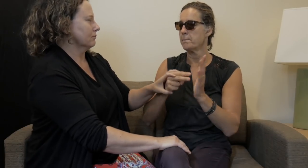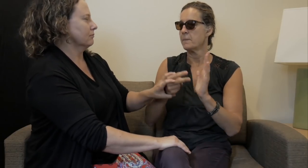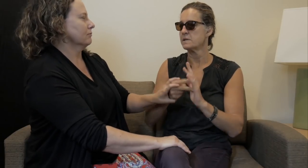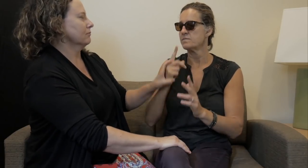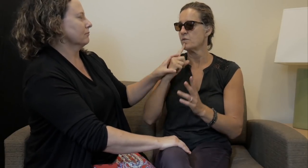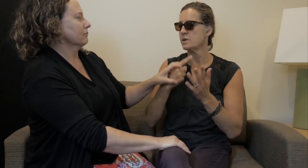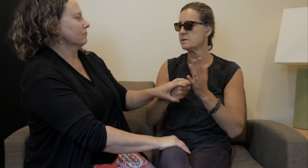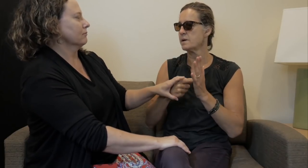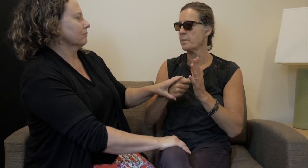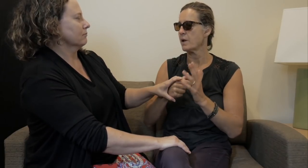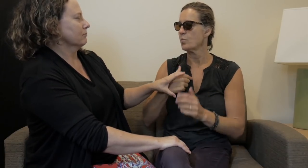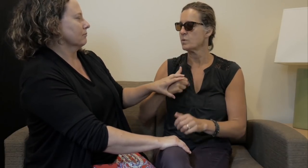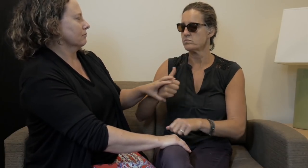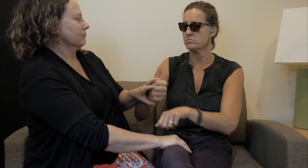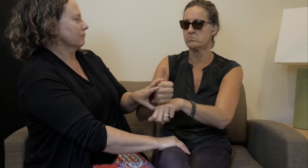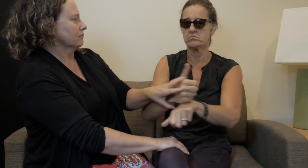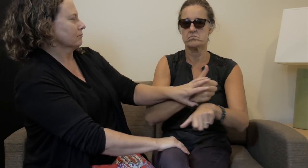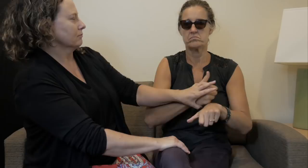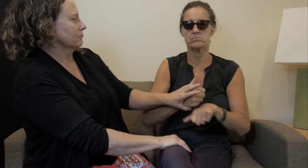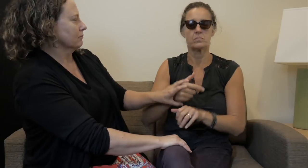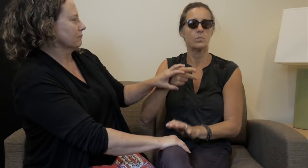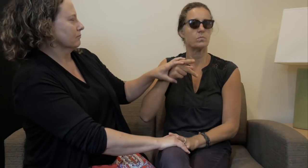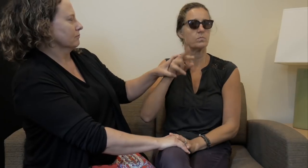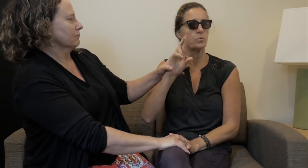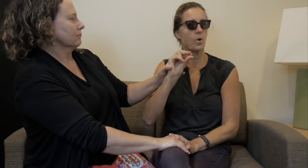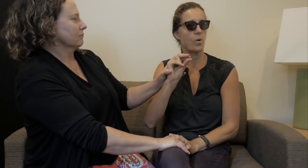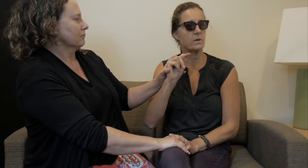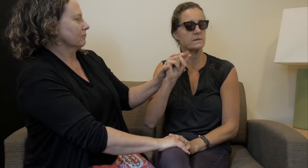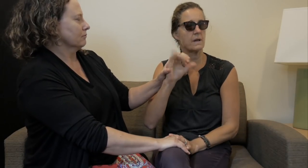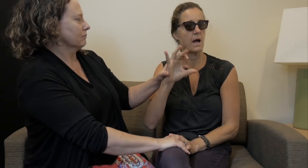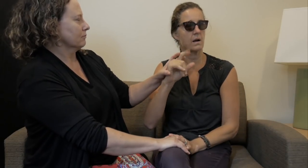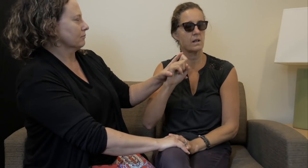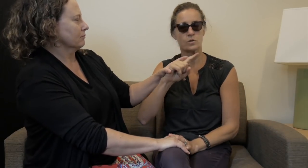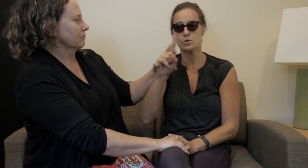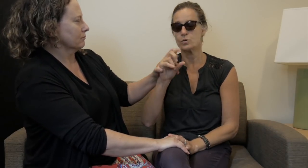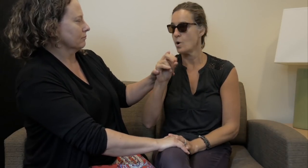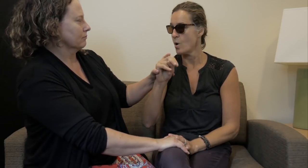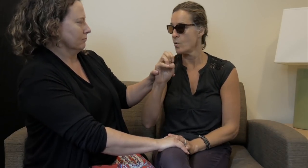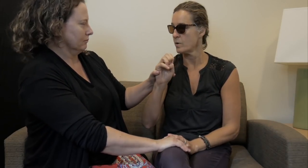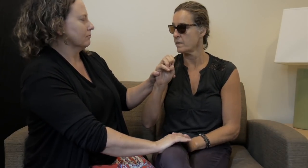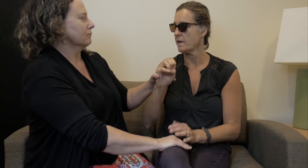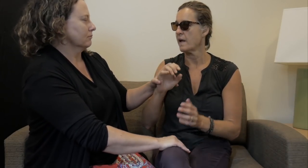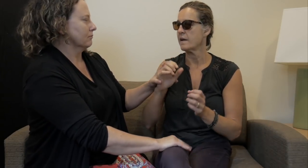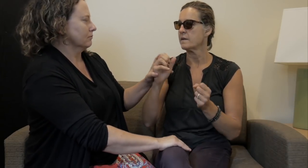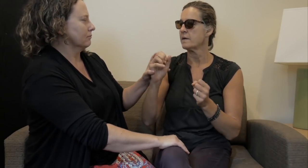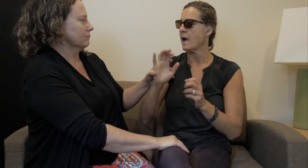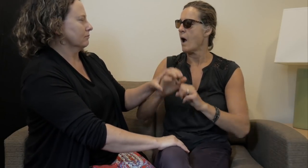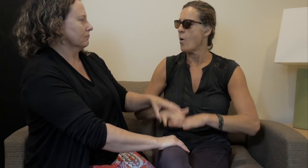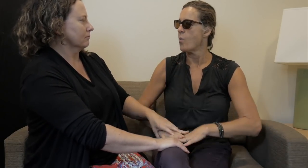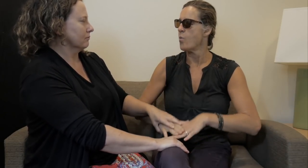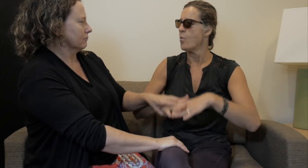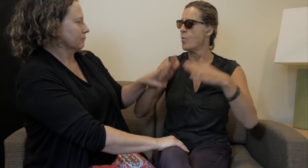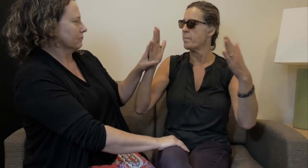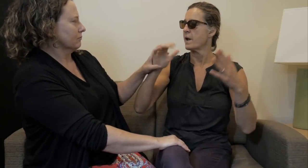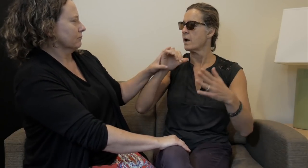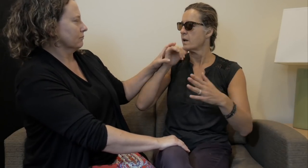For example, we set up a protactile zone that is open to the